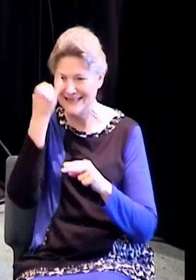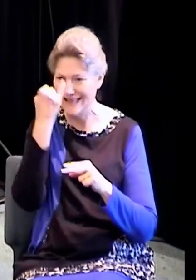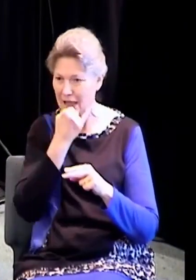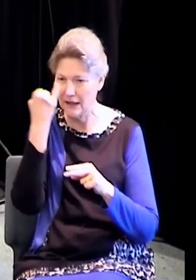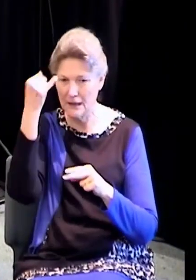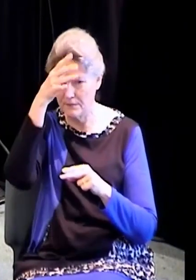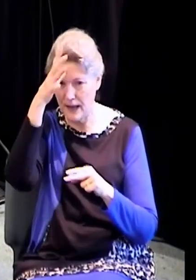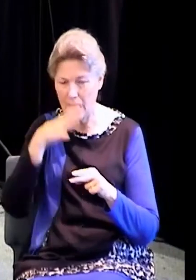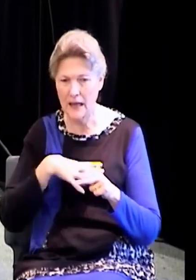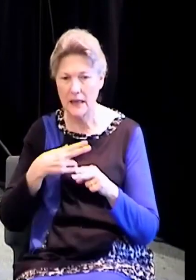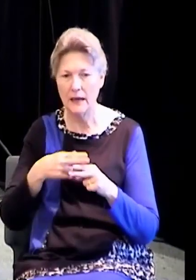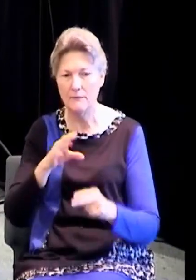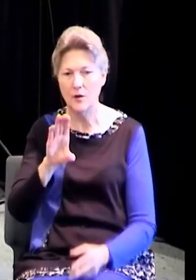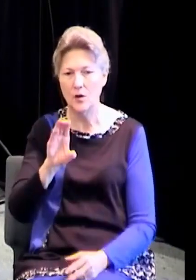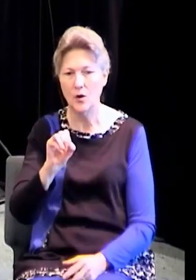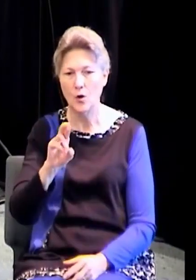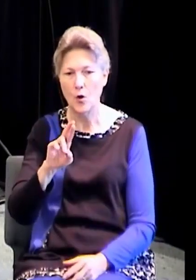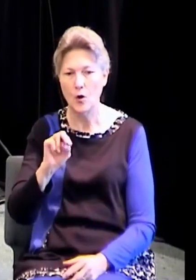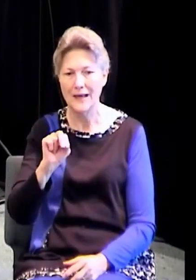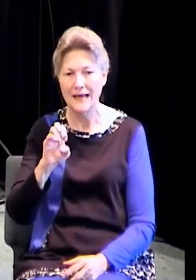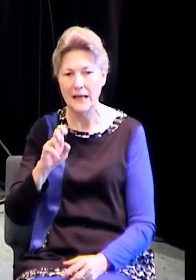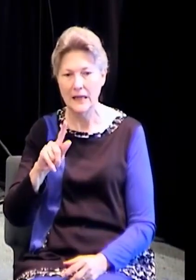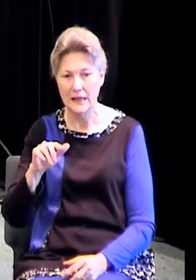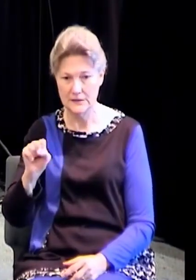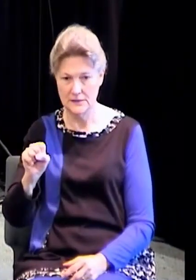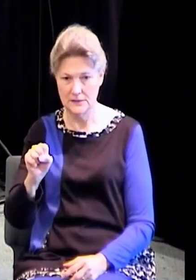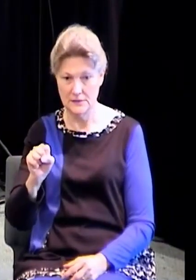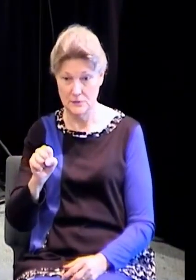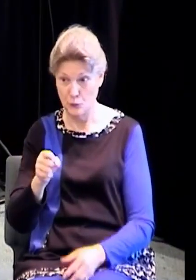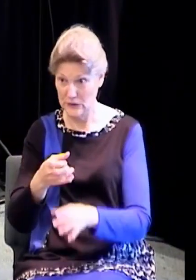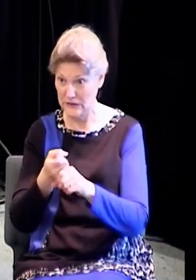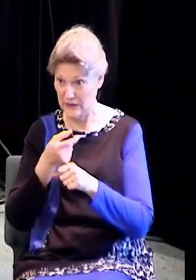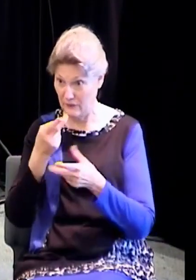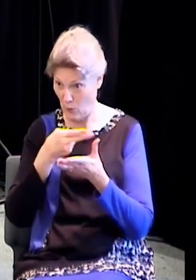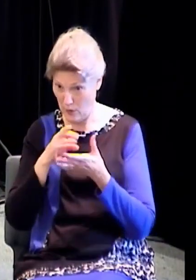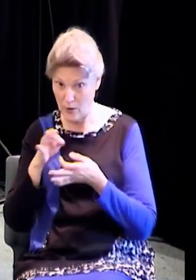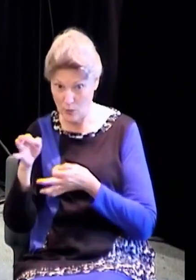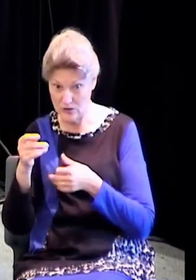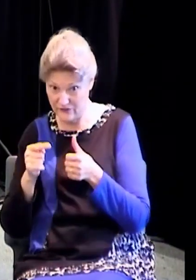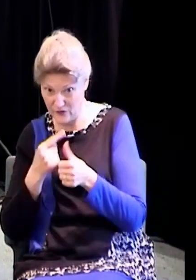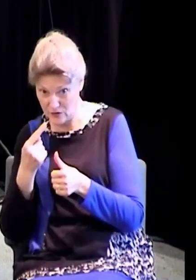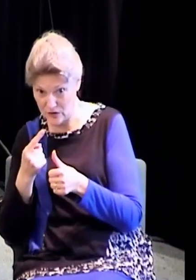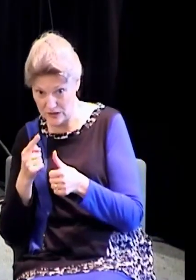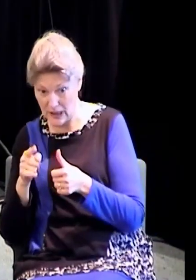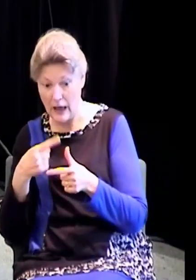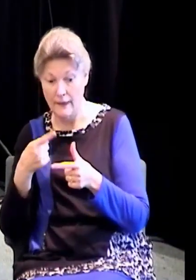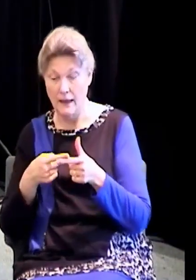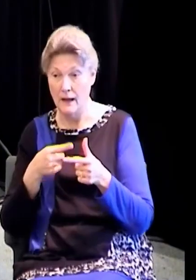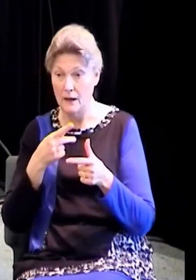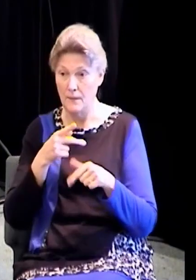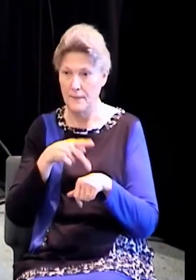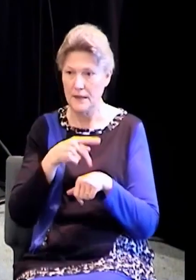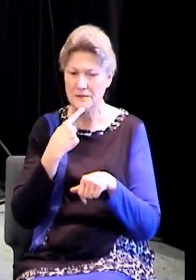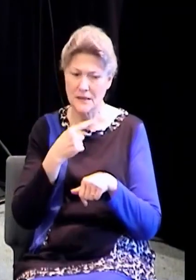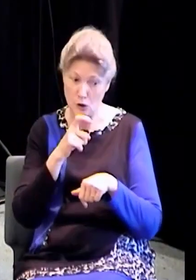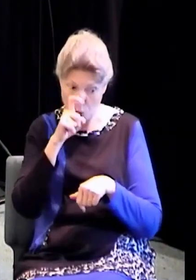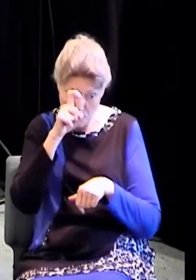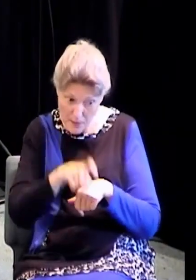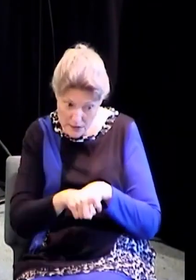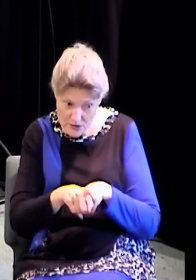Holy Ghost without getting baptized. Yeah, then Peter said, I commend you to get baptized in the name of the Lord Jesus. Peter said, you jumped right over the laver of